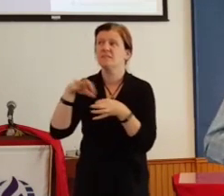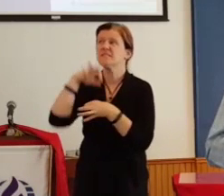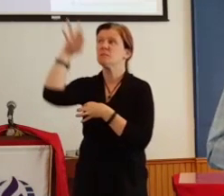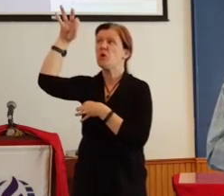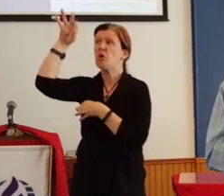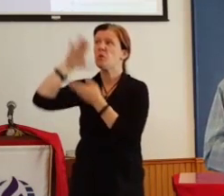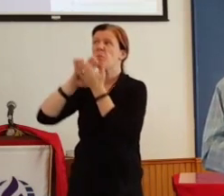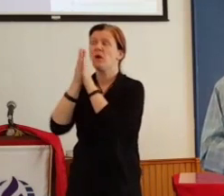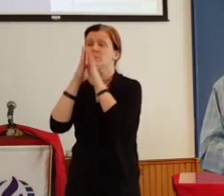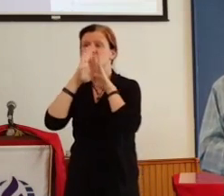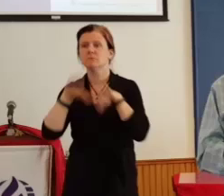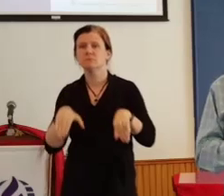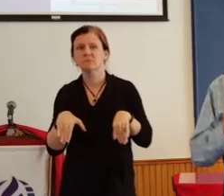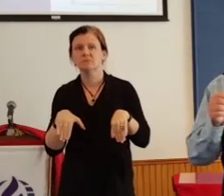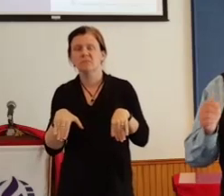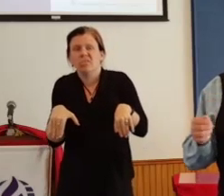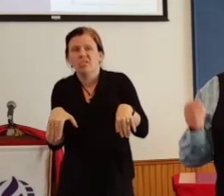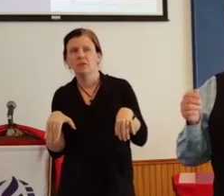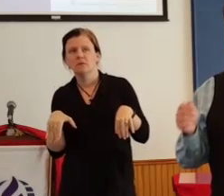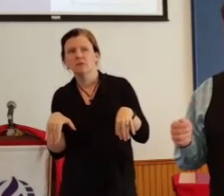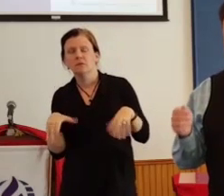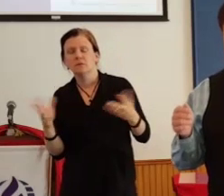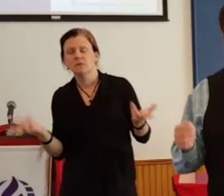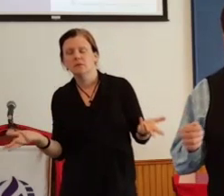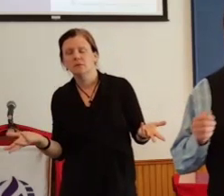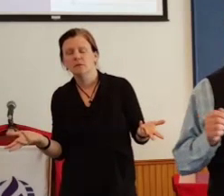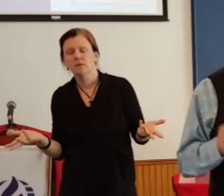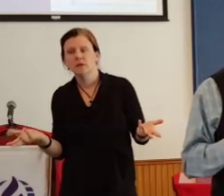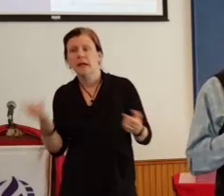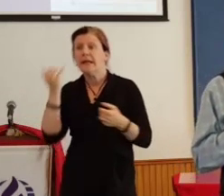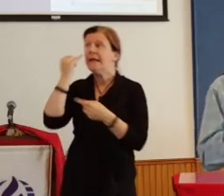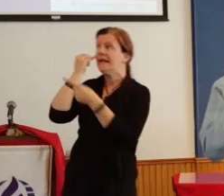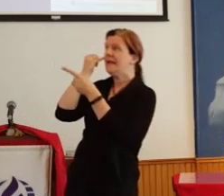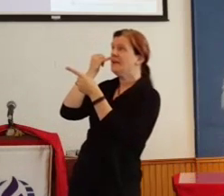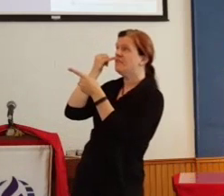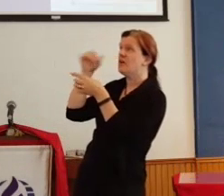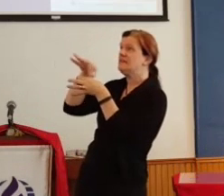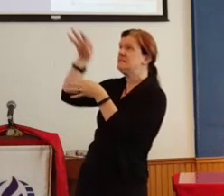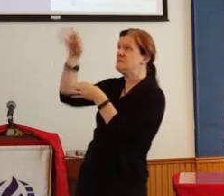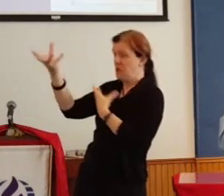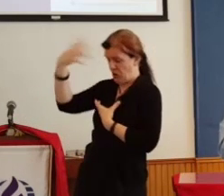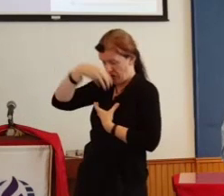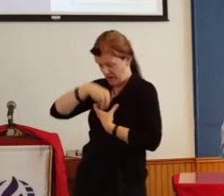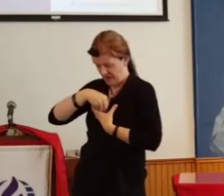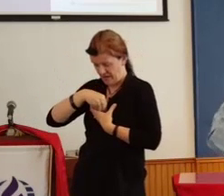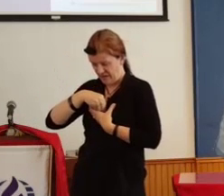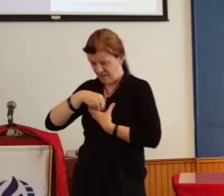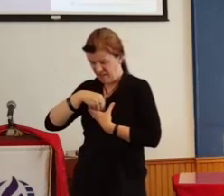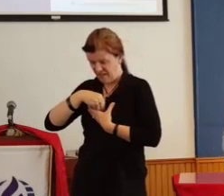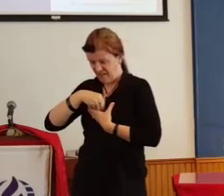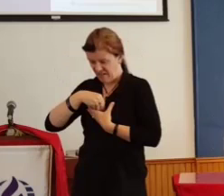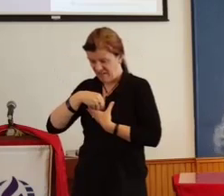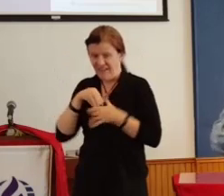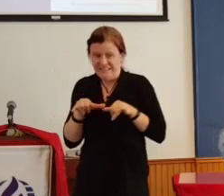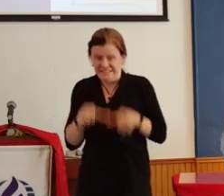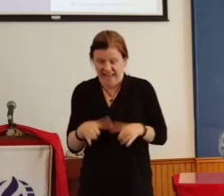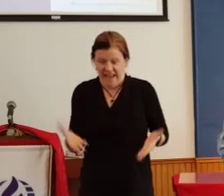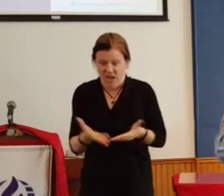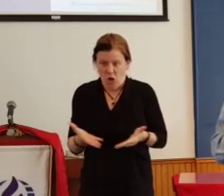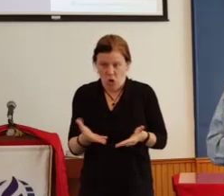dull. If we don't allow the Spirit to guide us past our doors, then we are truly not paying attention